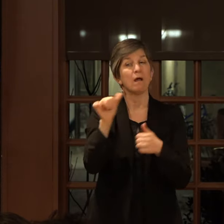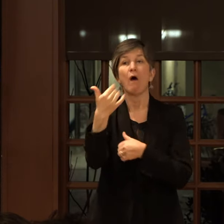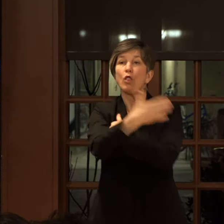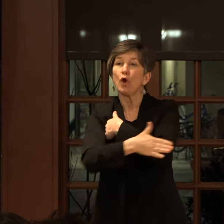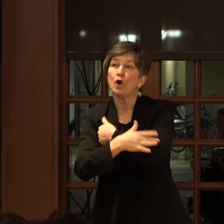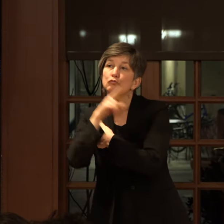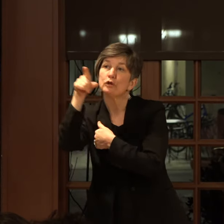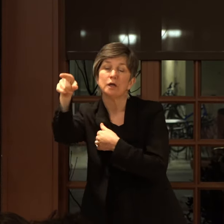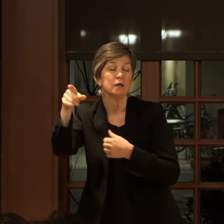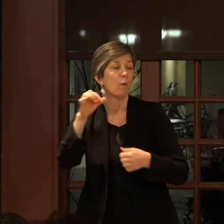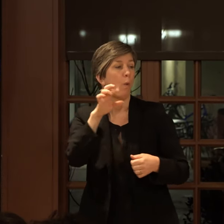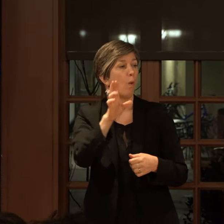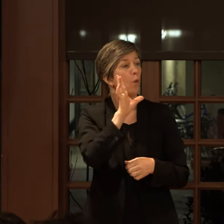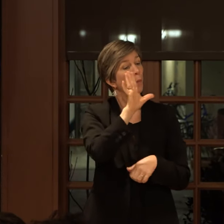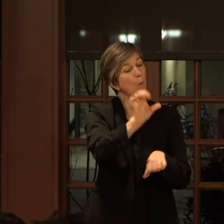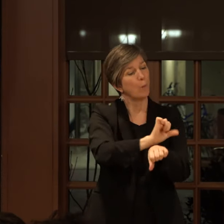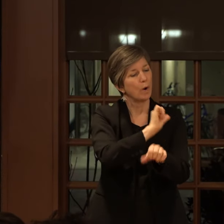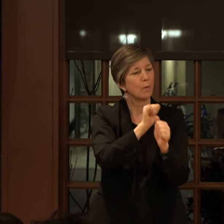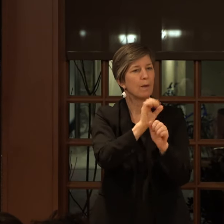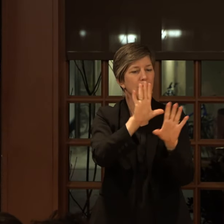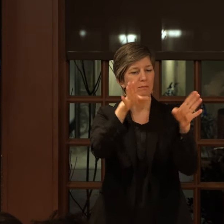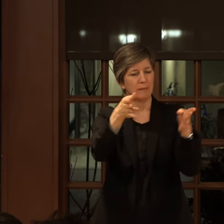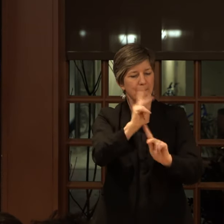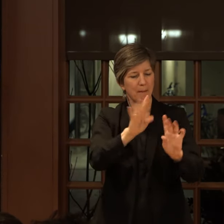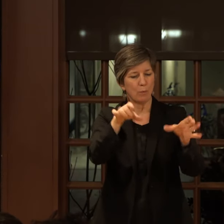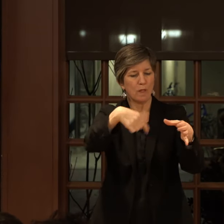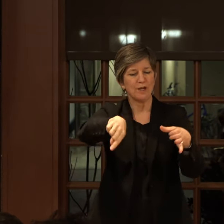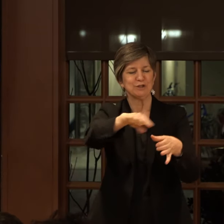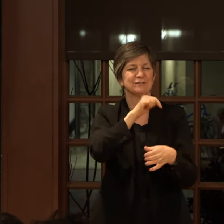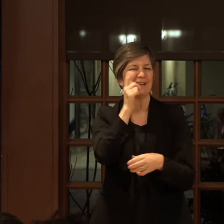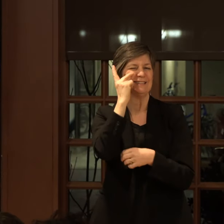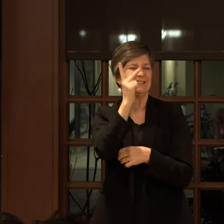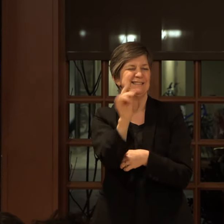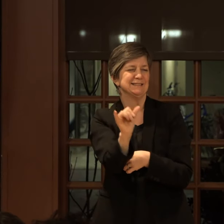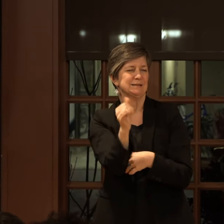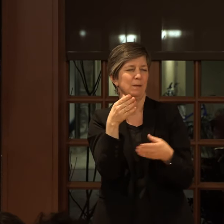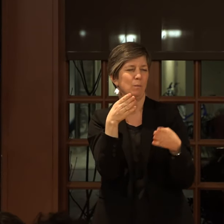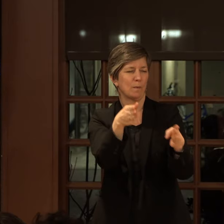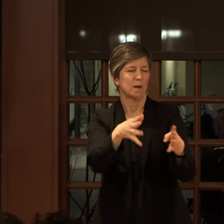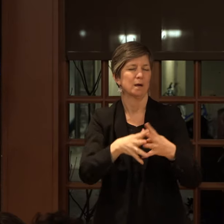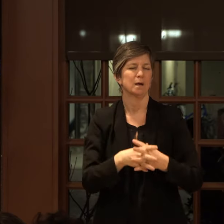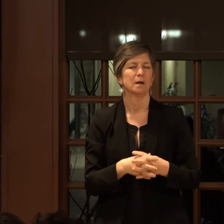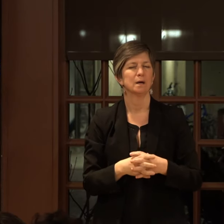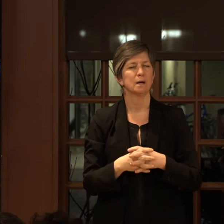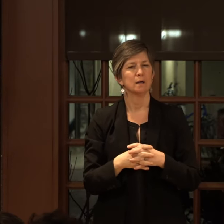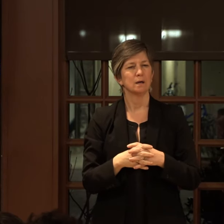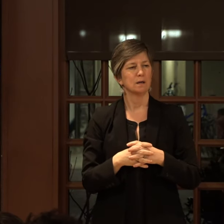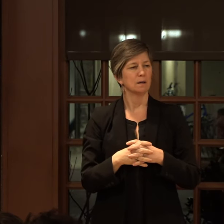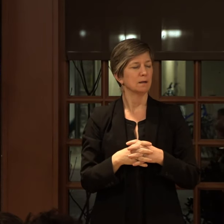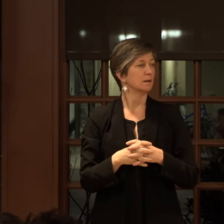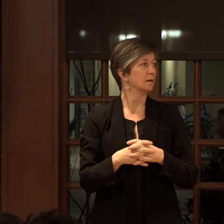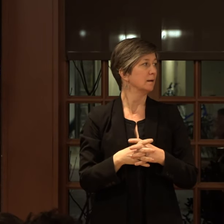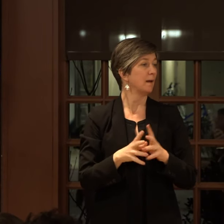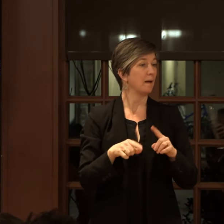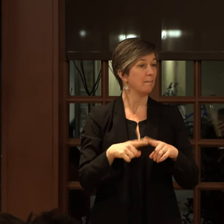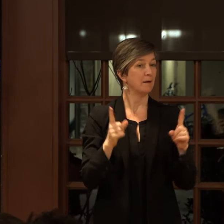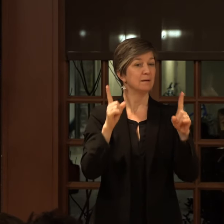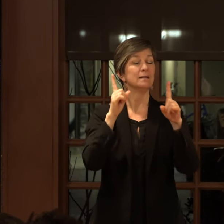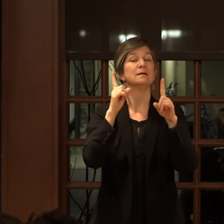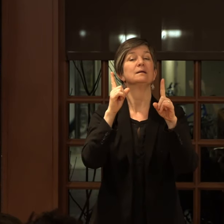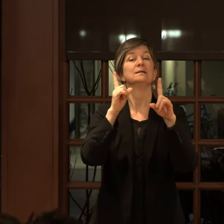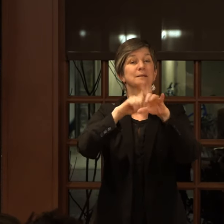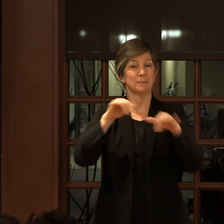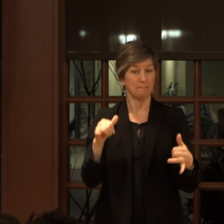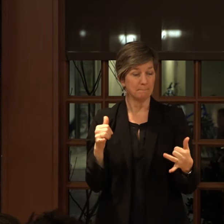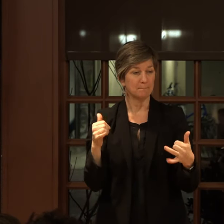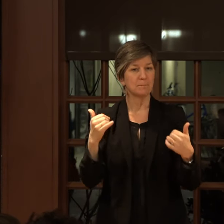or you will work with a particular population. It's not seen in the same way, where simultaneously we